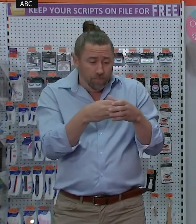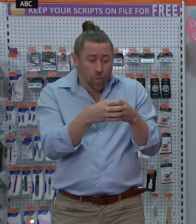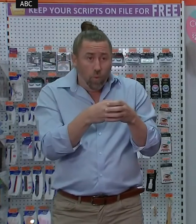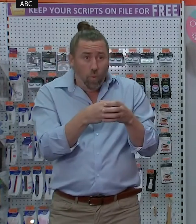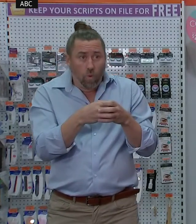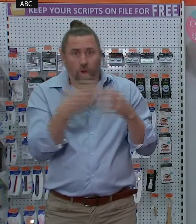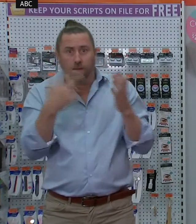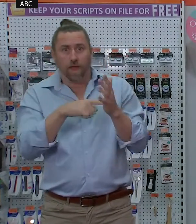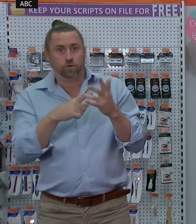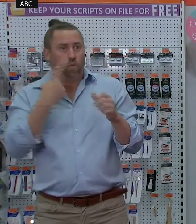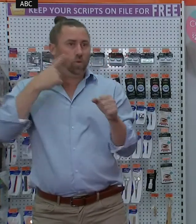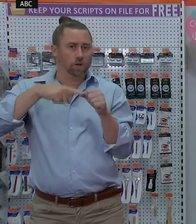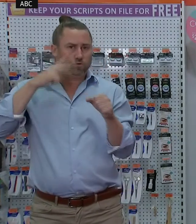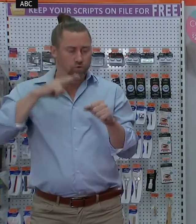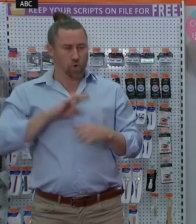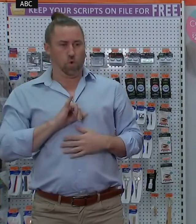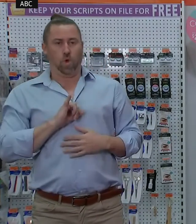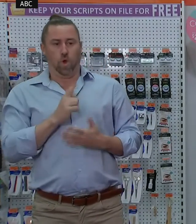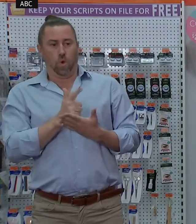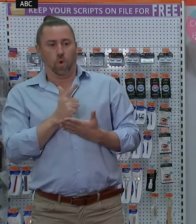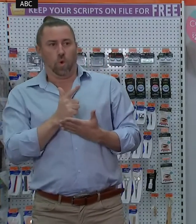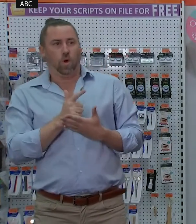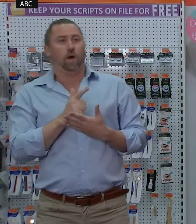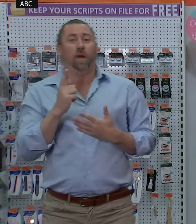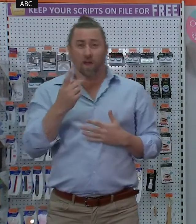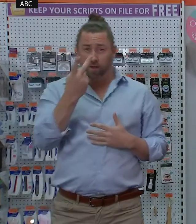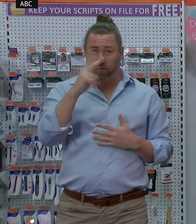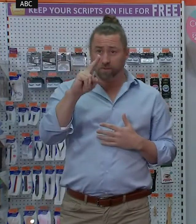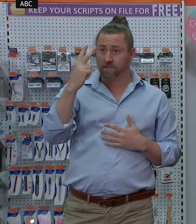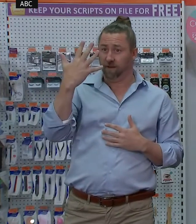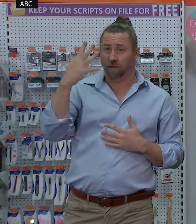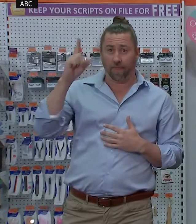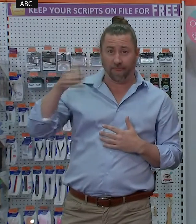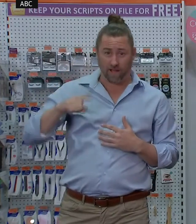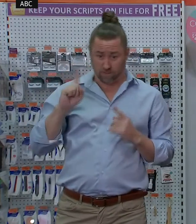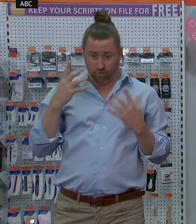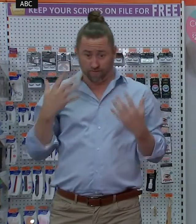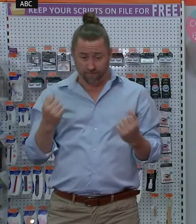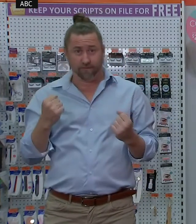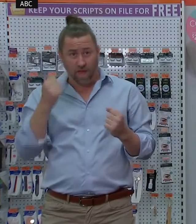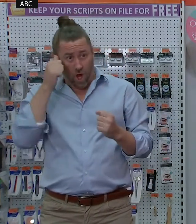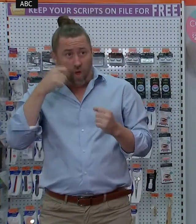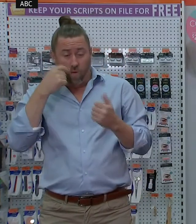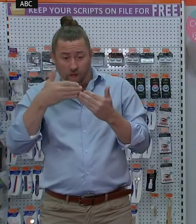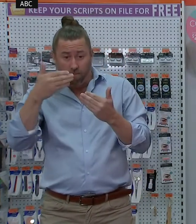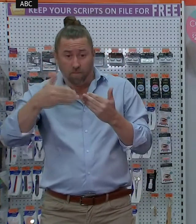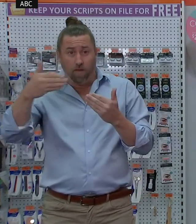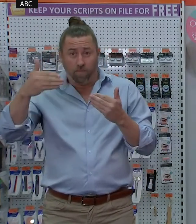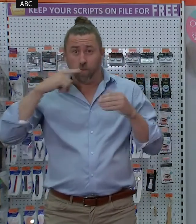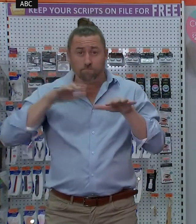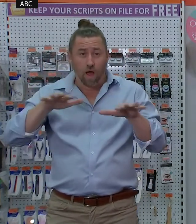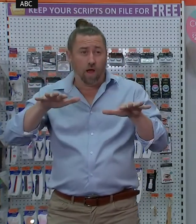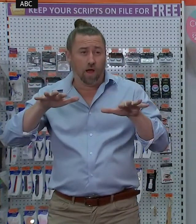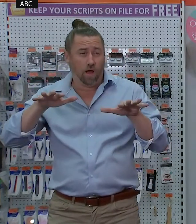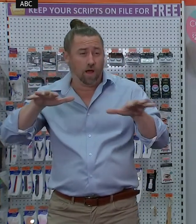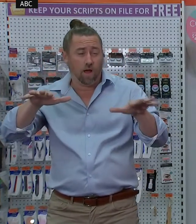what we have seen previously, the numbers of cases we are expecting to see through January will